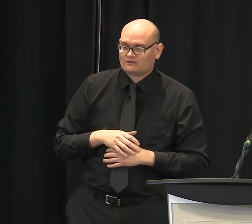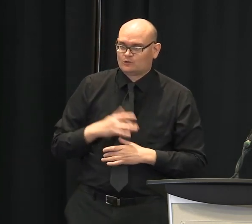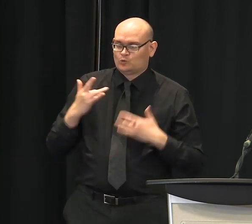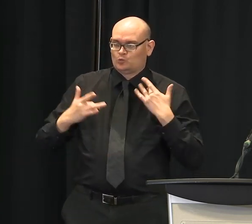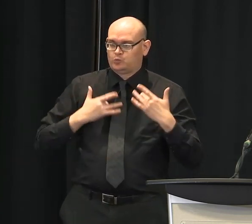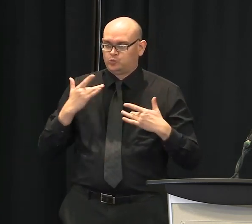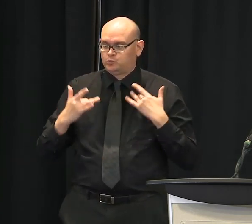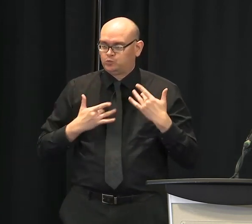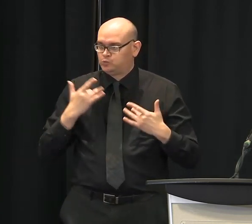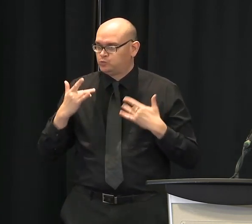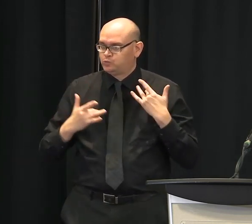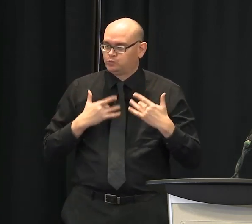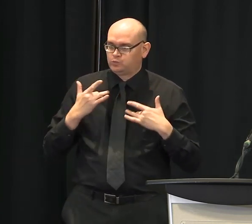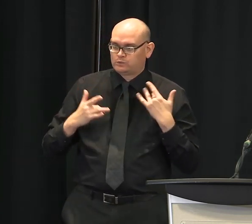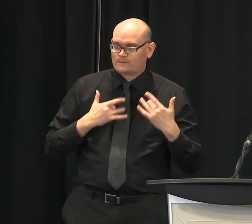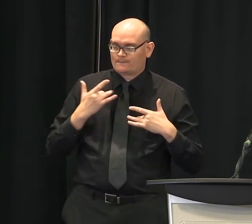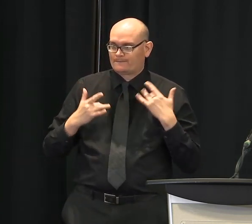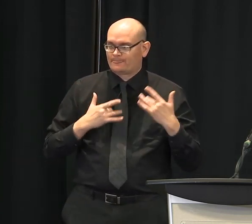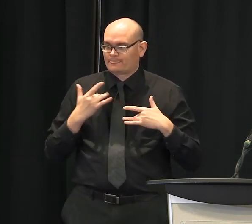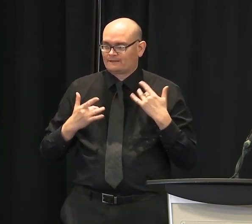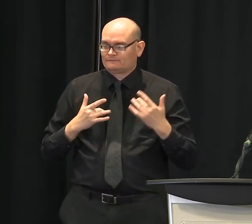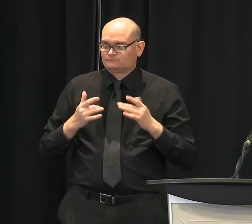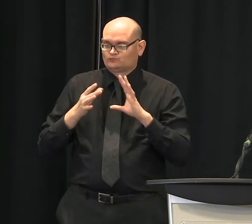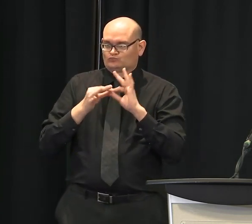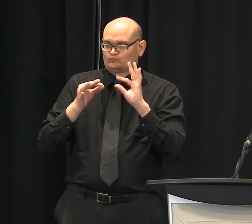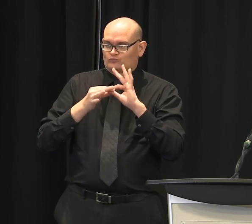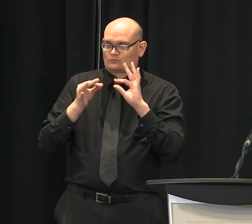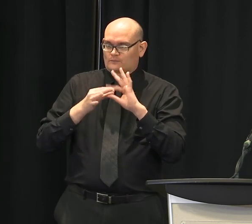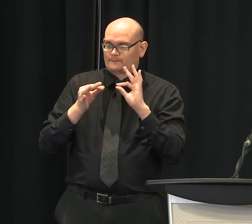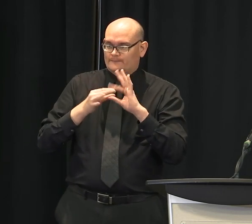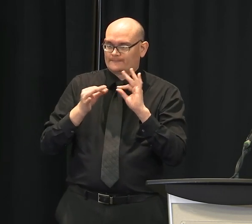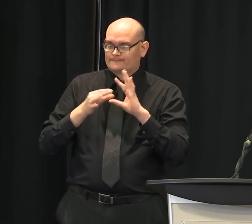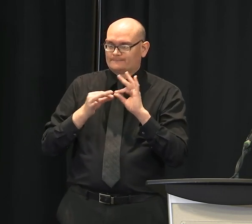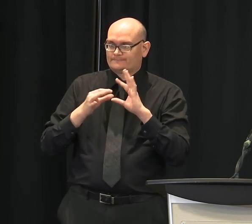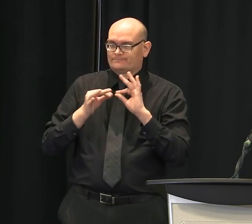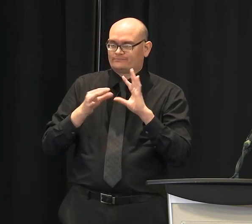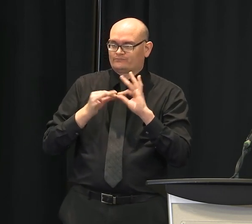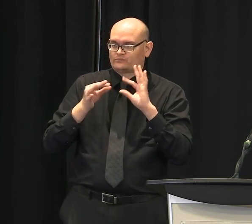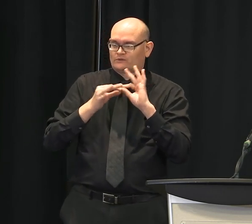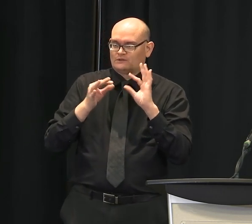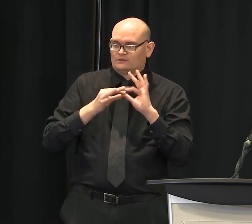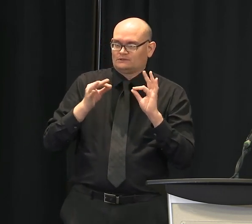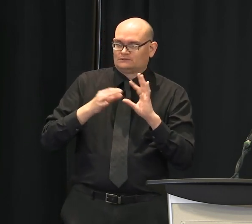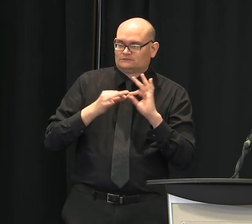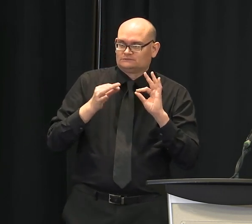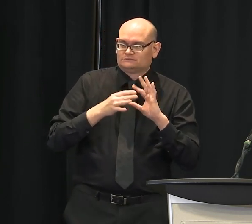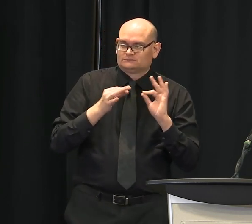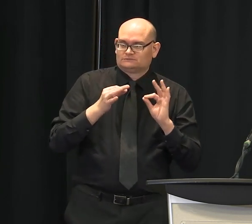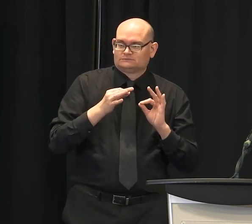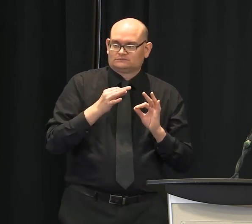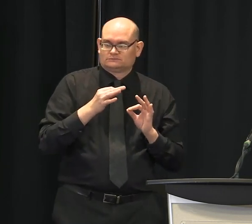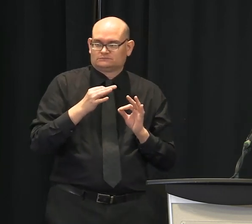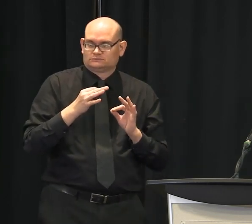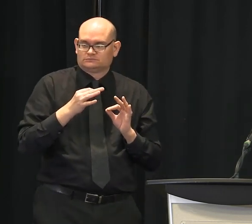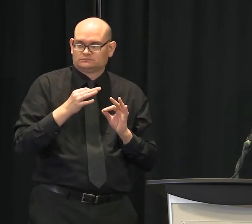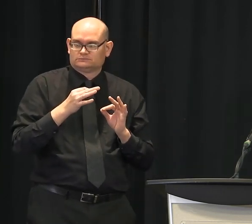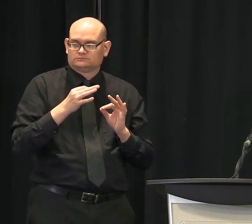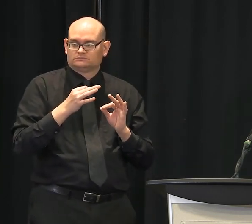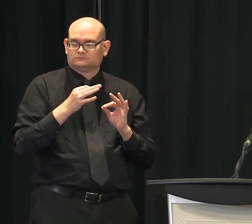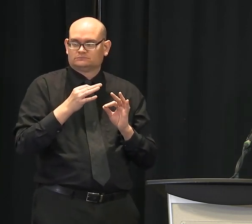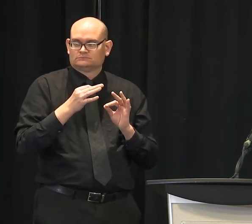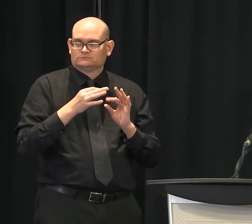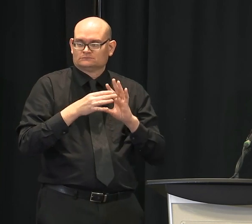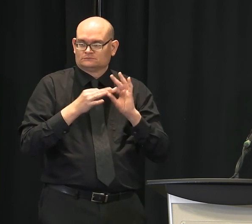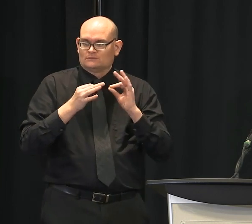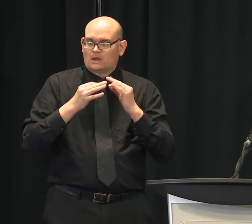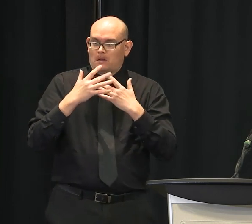doing with convalescent plasma and through the blood connection. How is that going? Are we seeing patients in the upstate